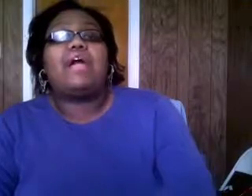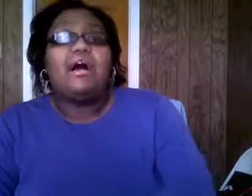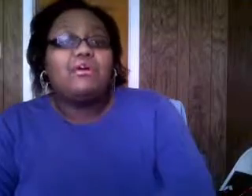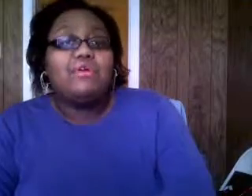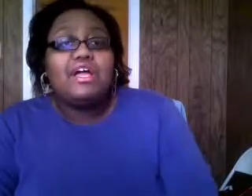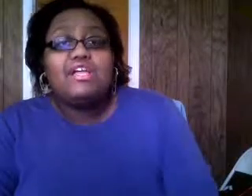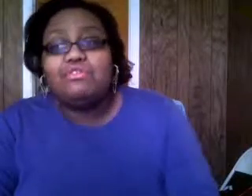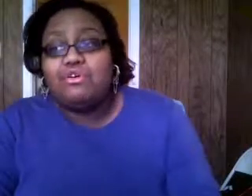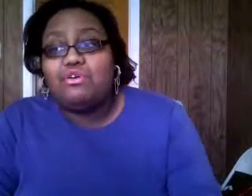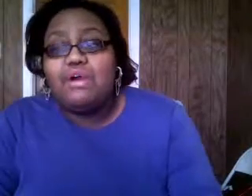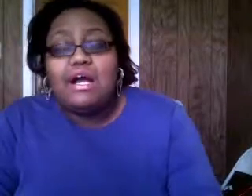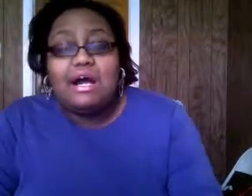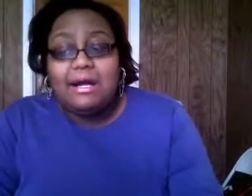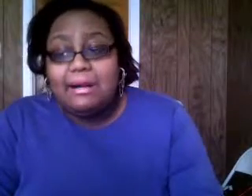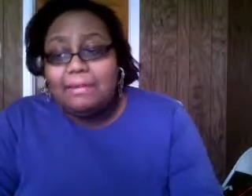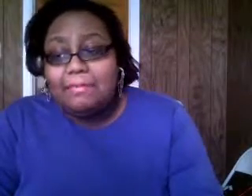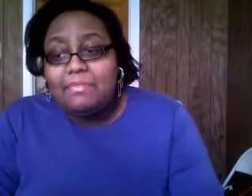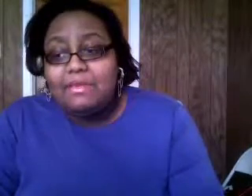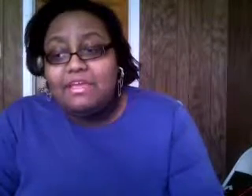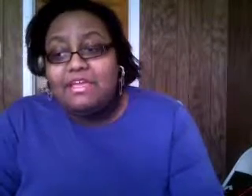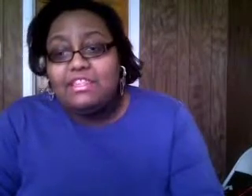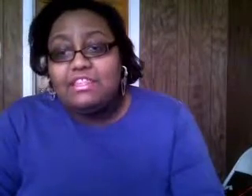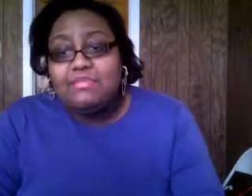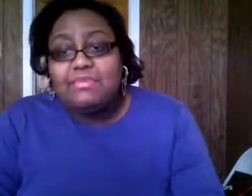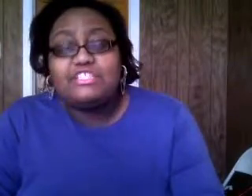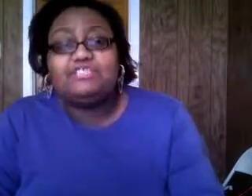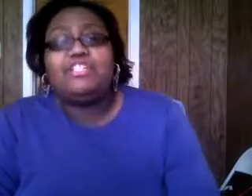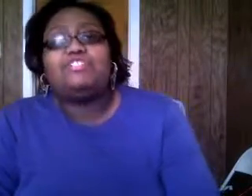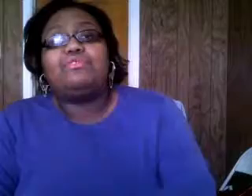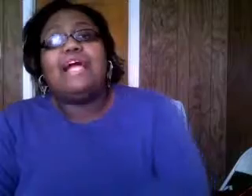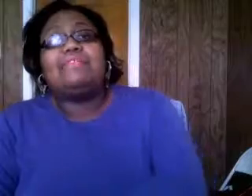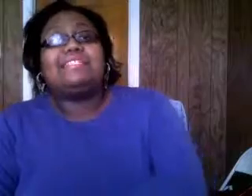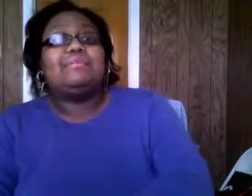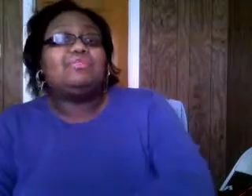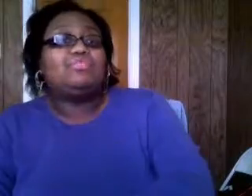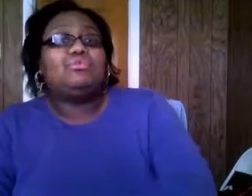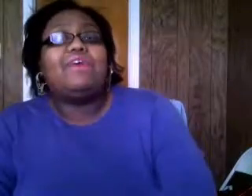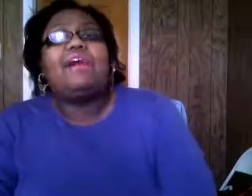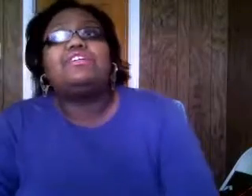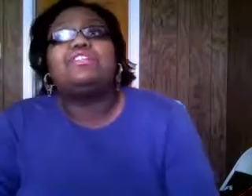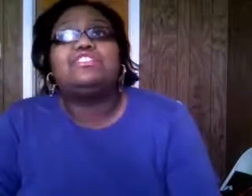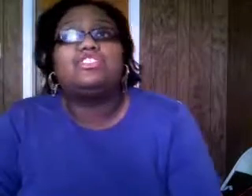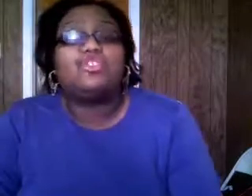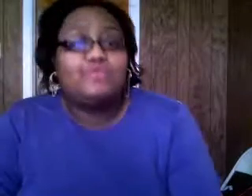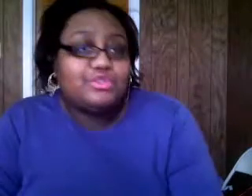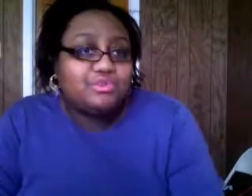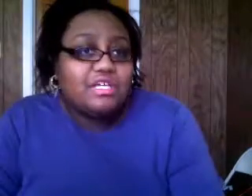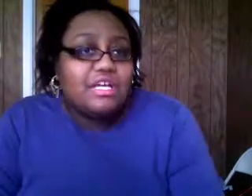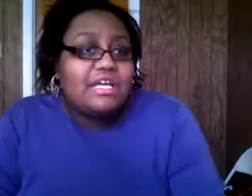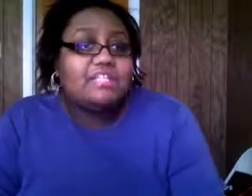out you know um the biggest trait that you can have that's similar to your father is servitude you